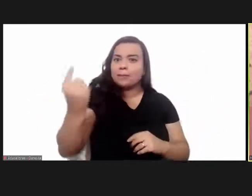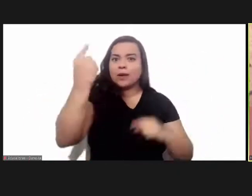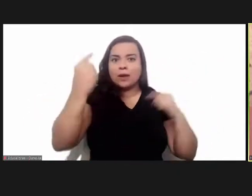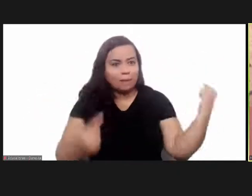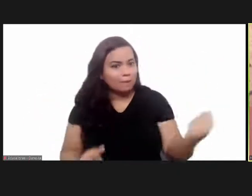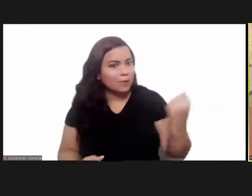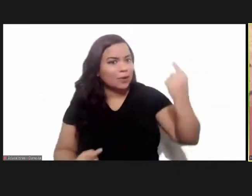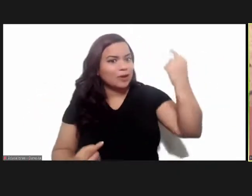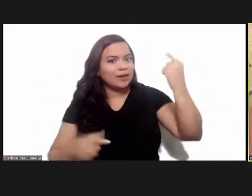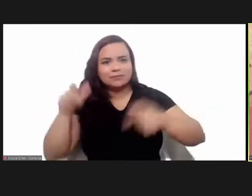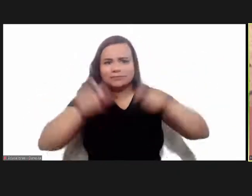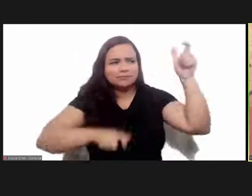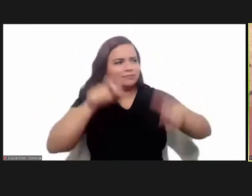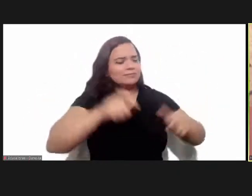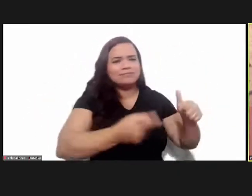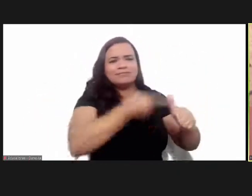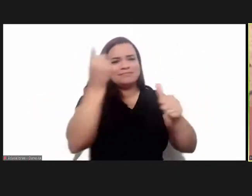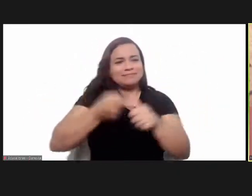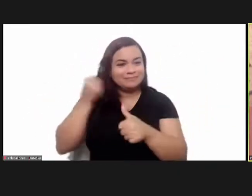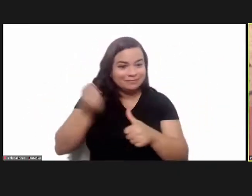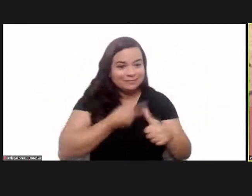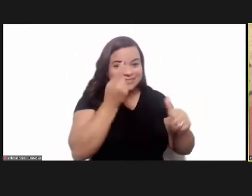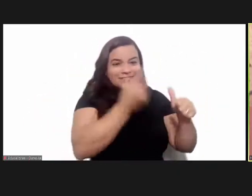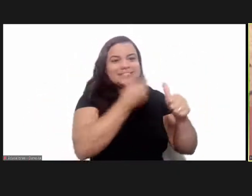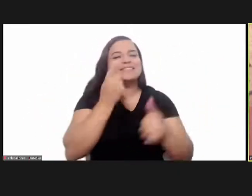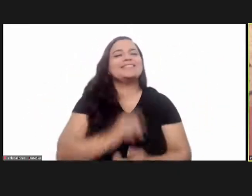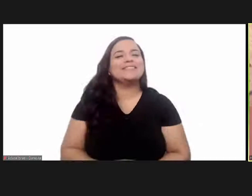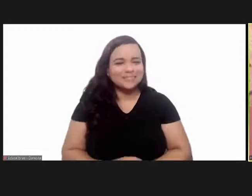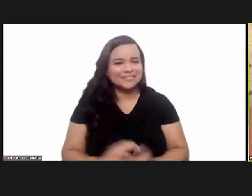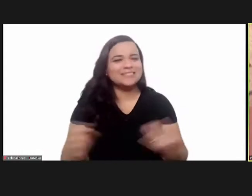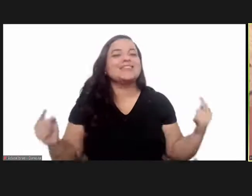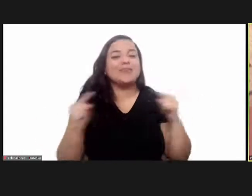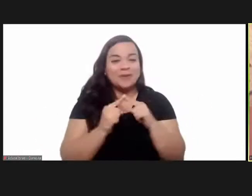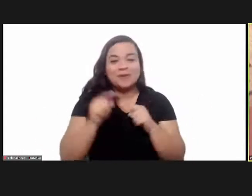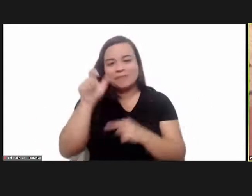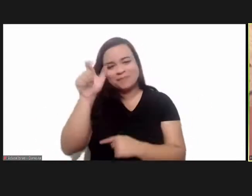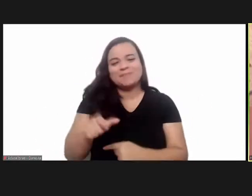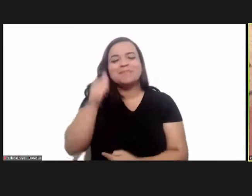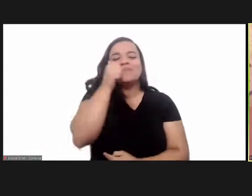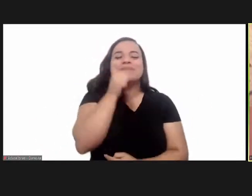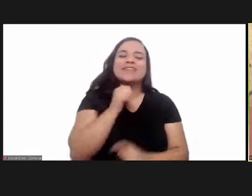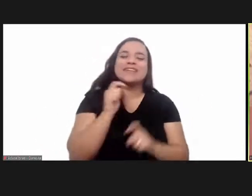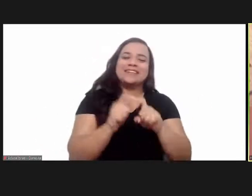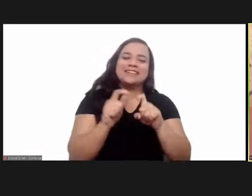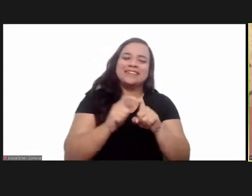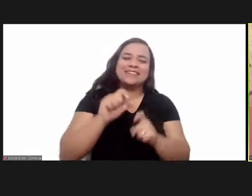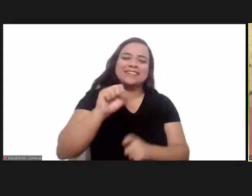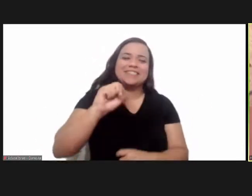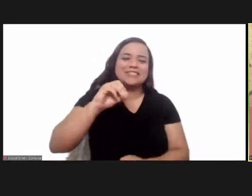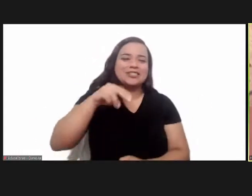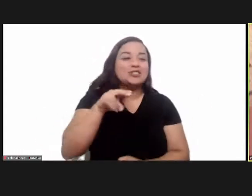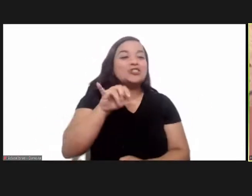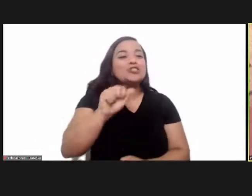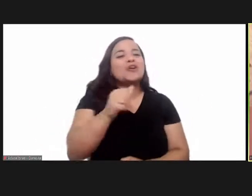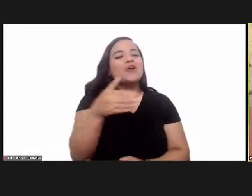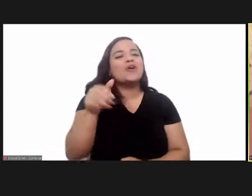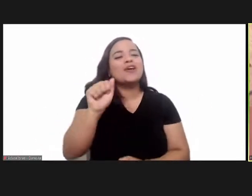recalling all the pioneers the men and women especially as in the case of dr sonia andraji